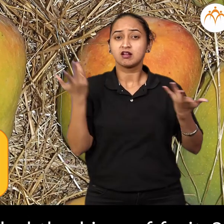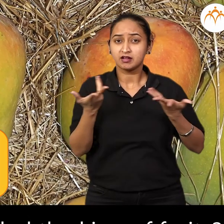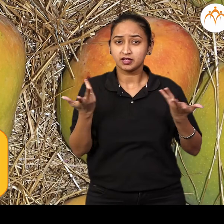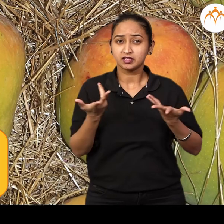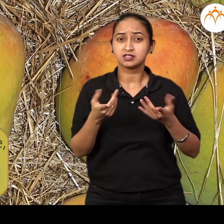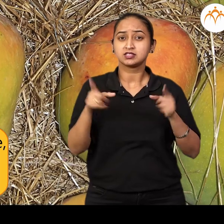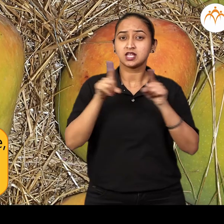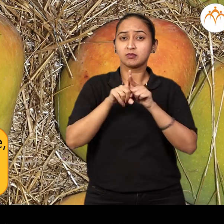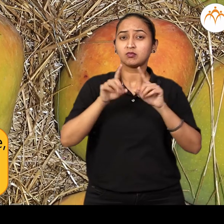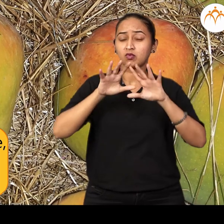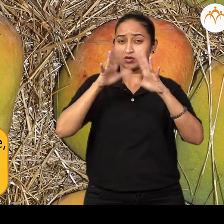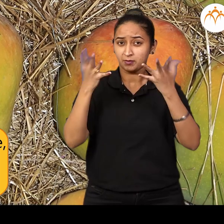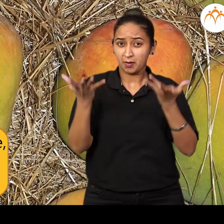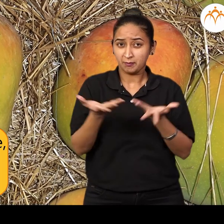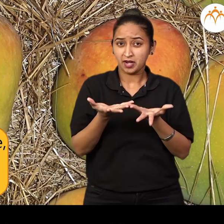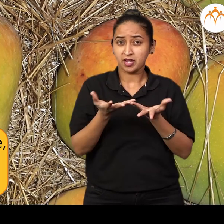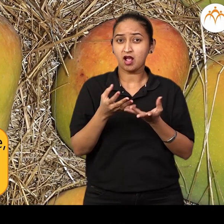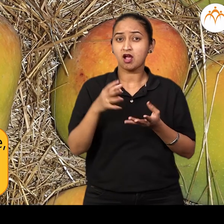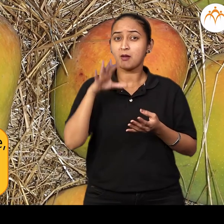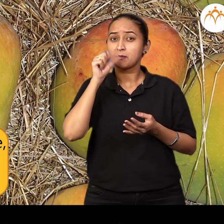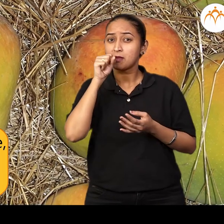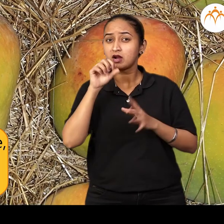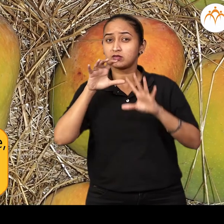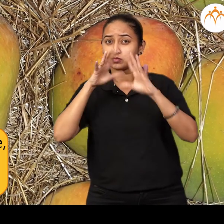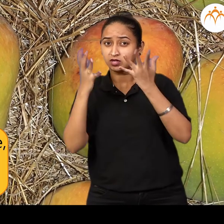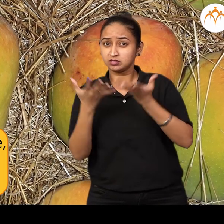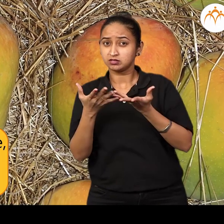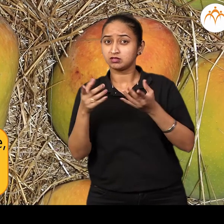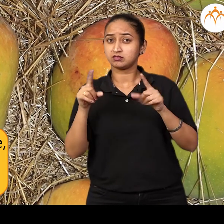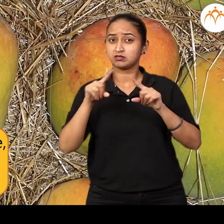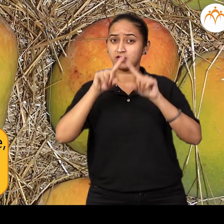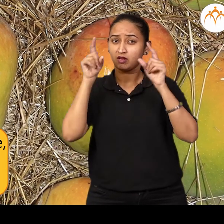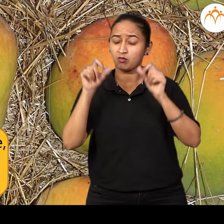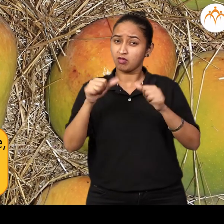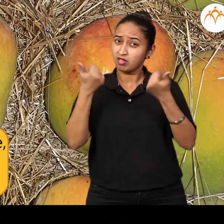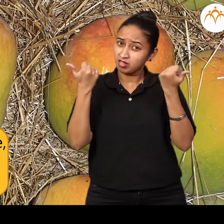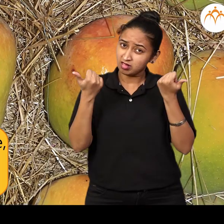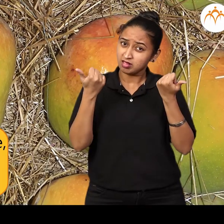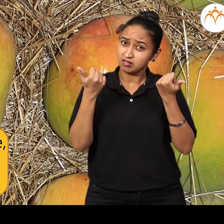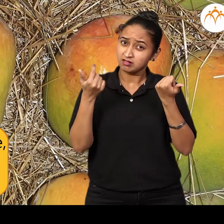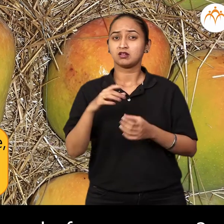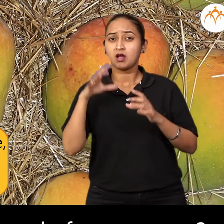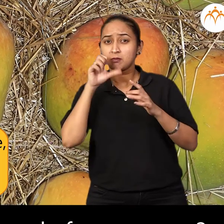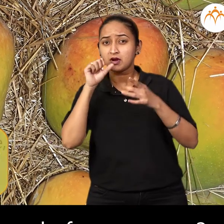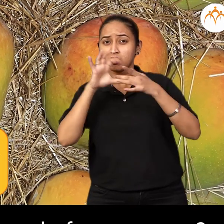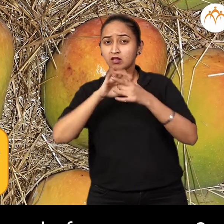Can we make a mango tree bearing mango as big as a papaya? What dishes